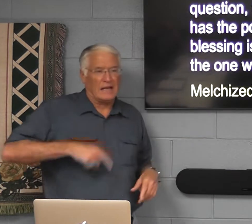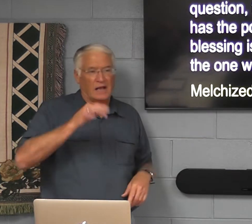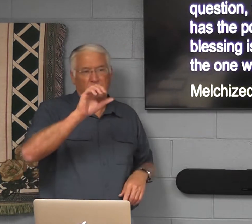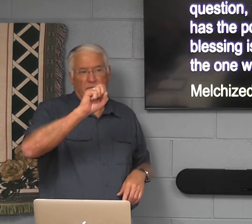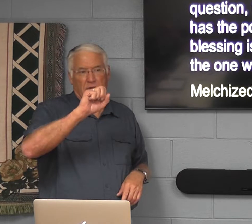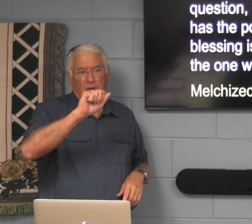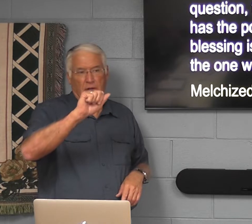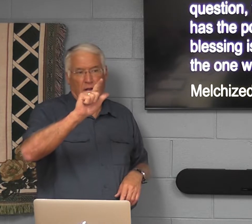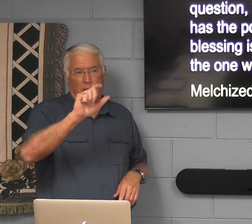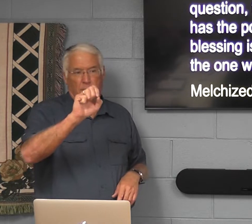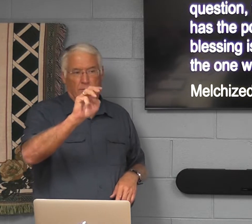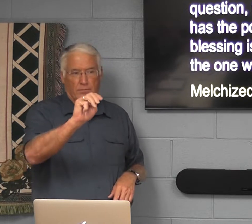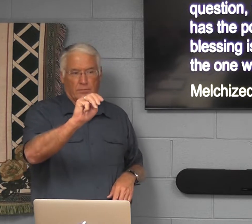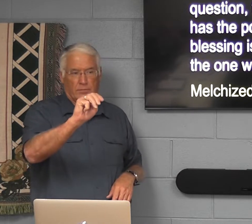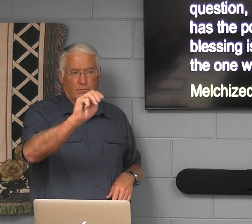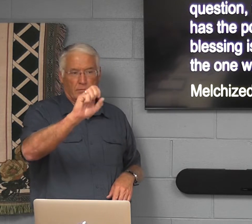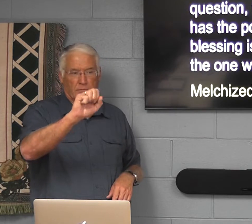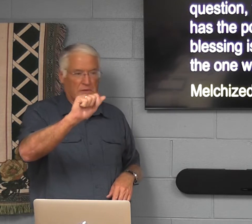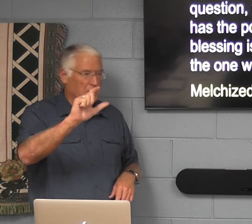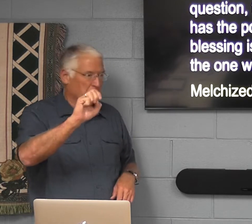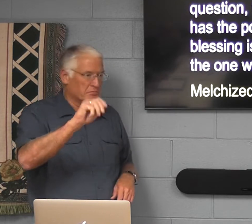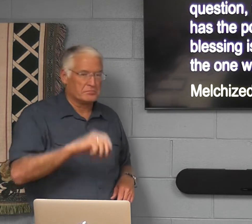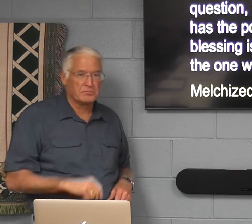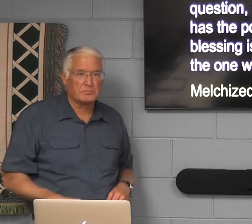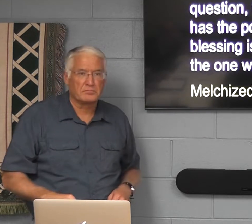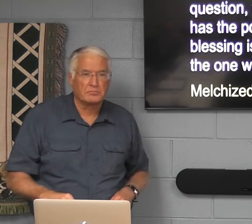He's a king of... of...